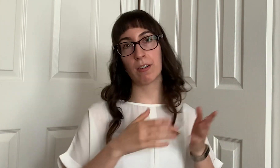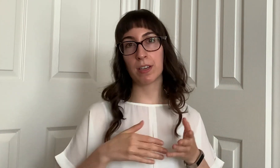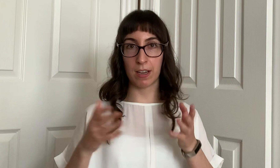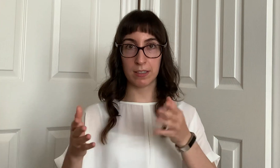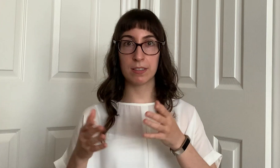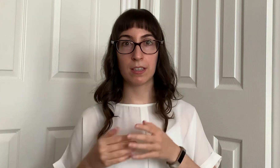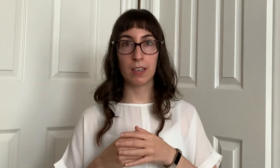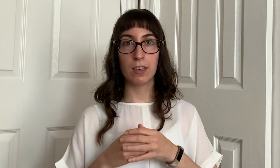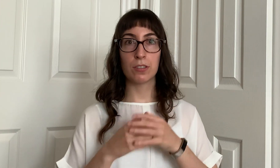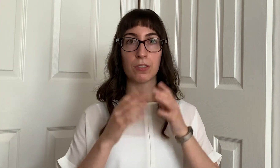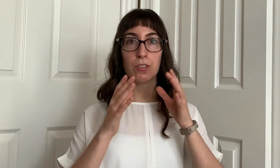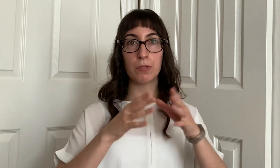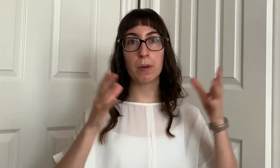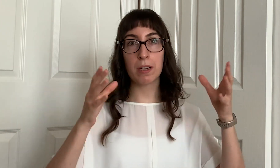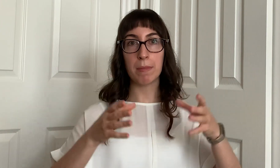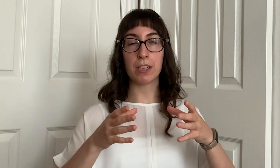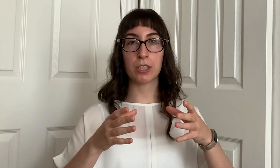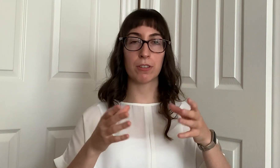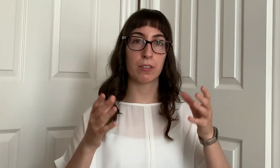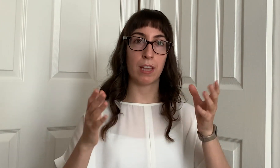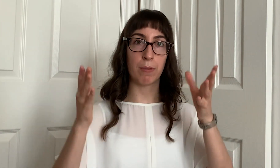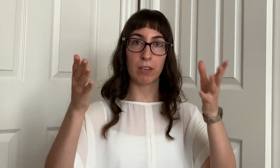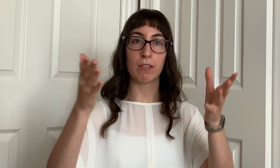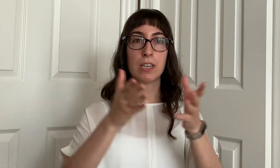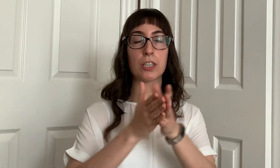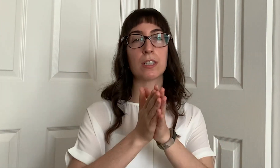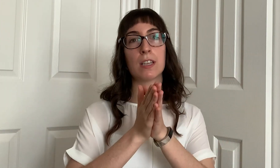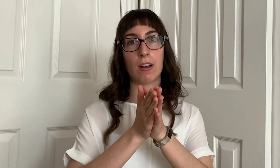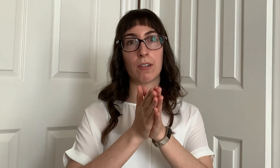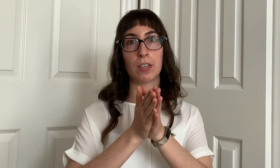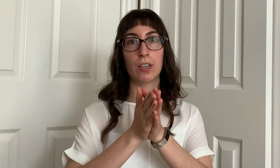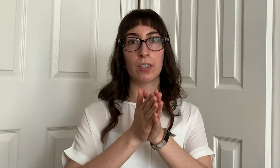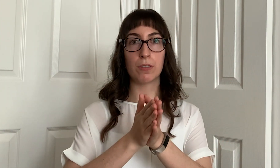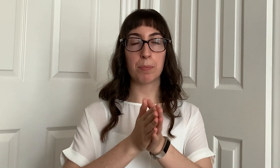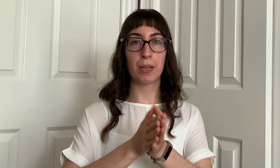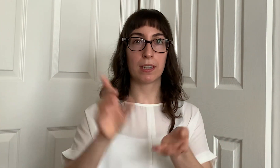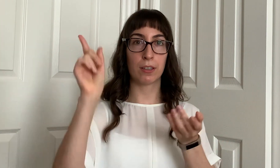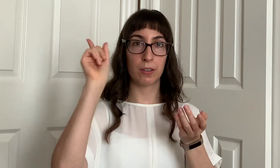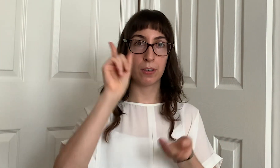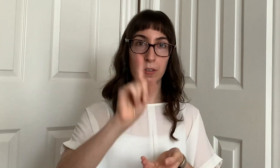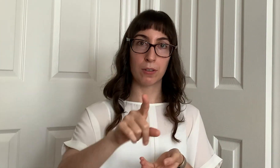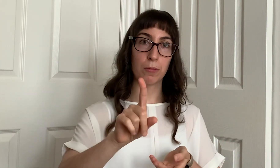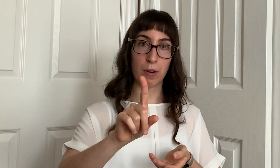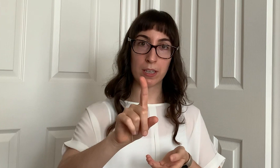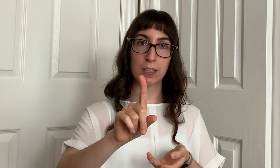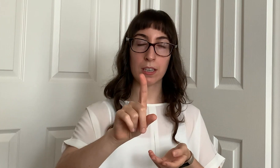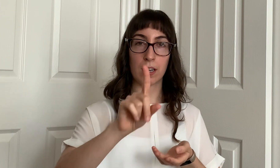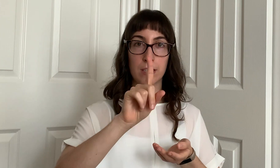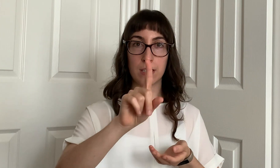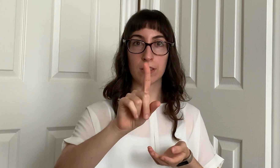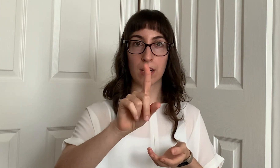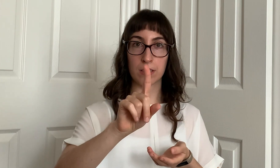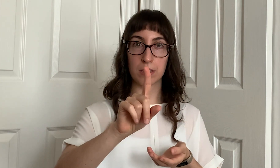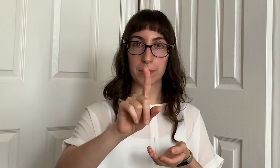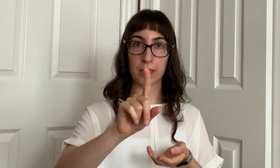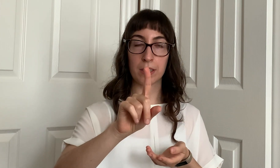areas so you want to make sure that when you're niching down you pick one ideal customer